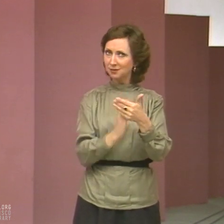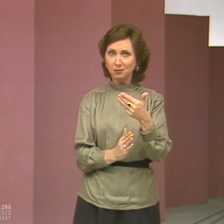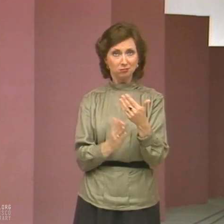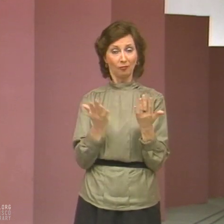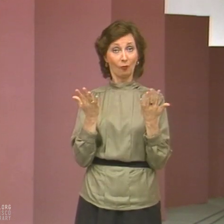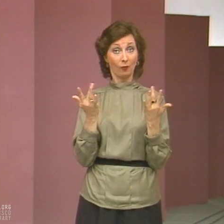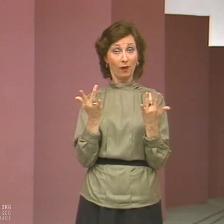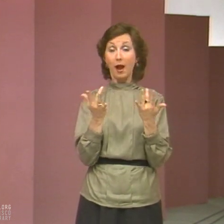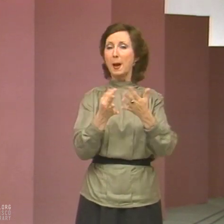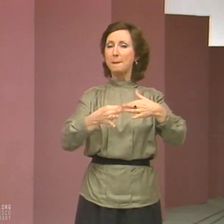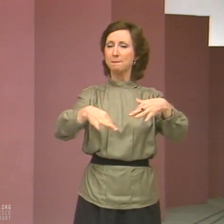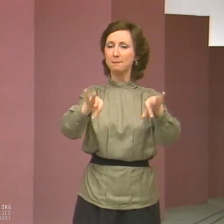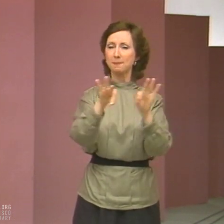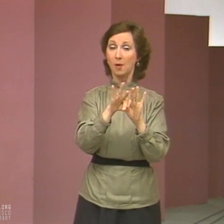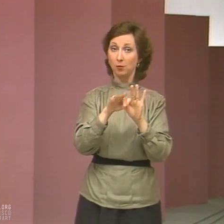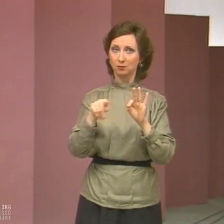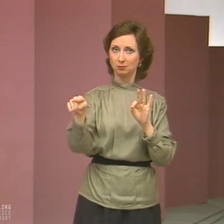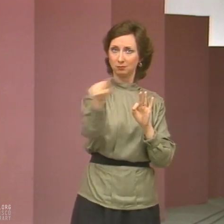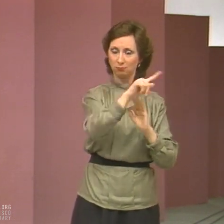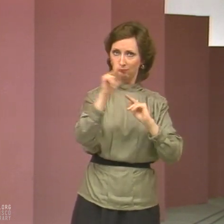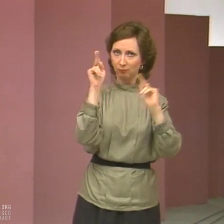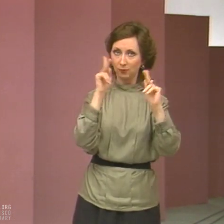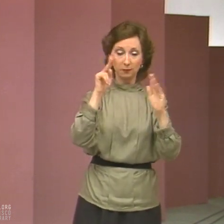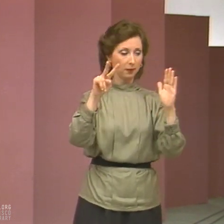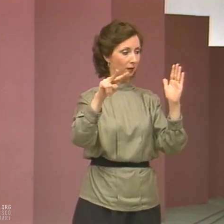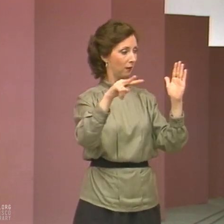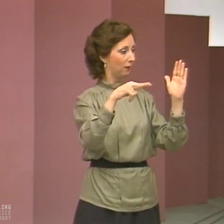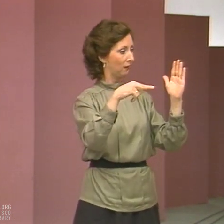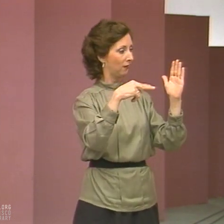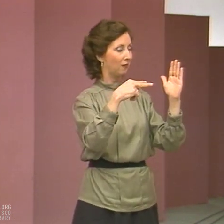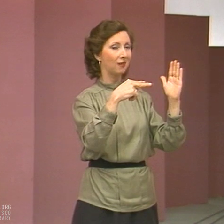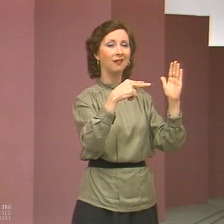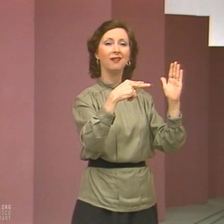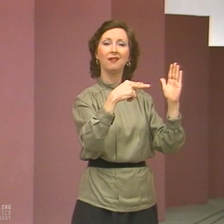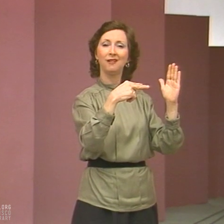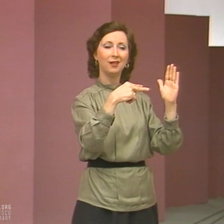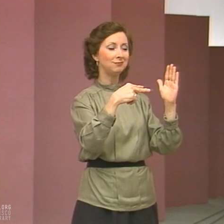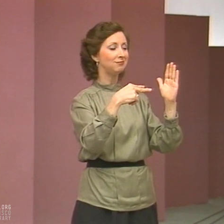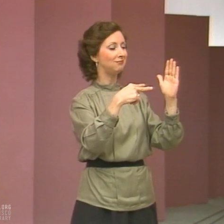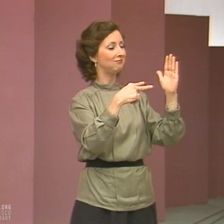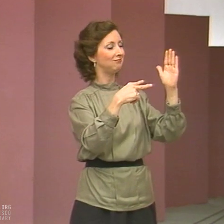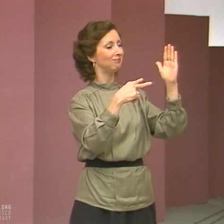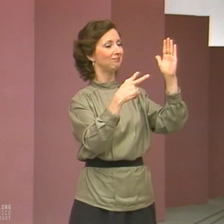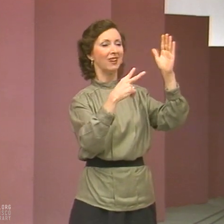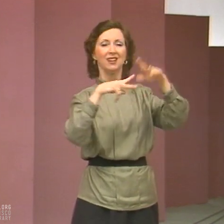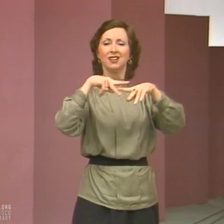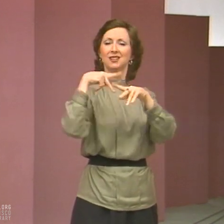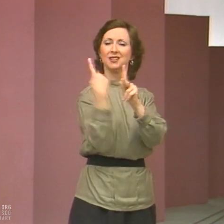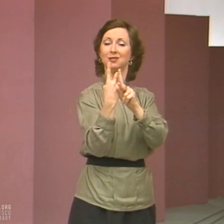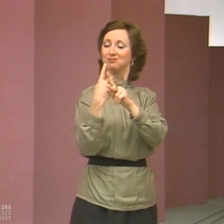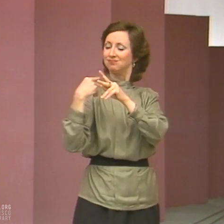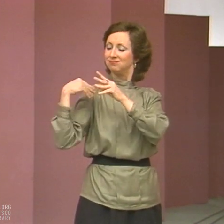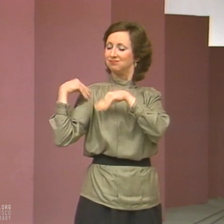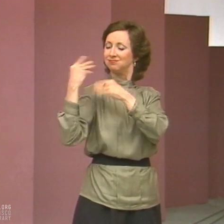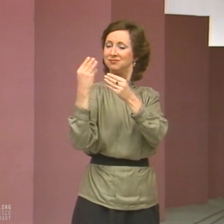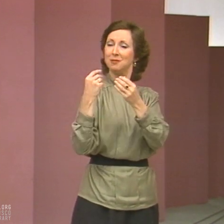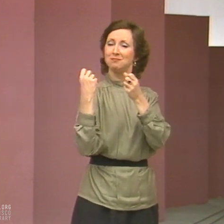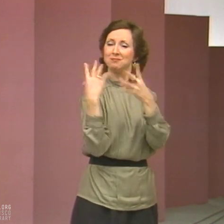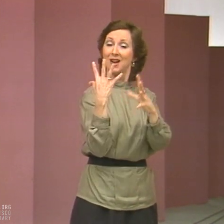creative, imaginative works that have either been held in esteem, have withstood the test of time, or are